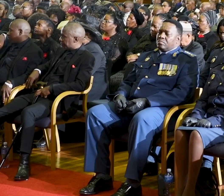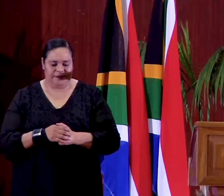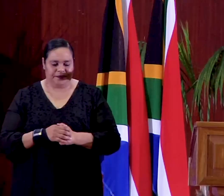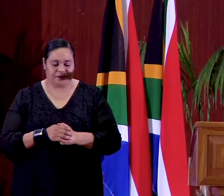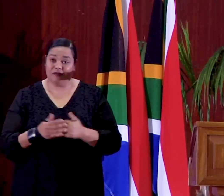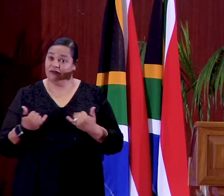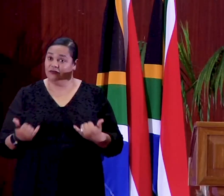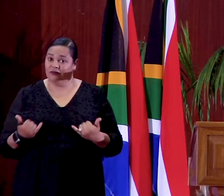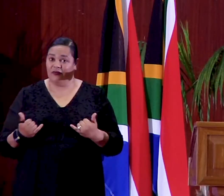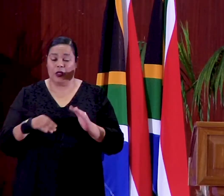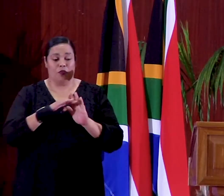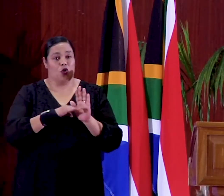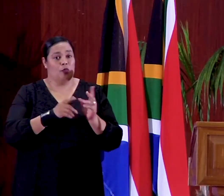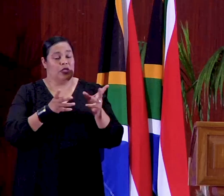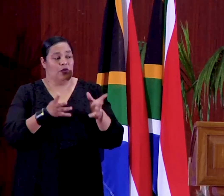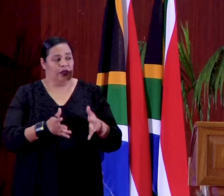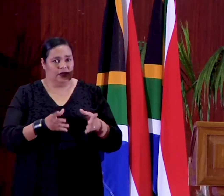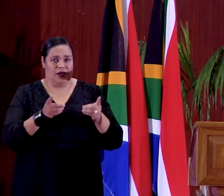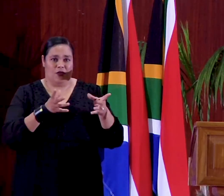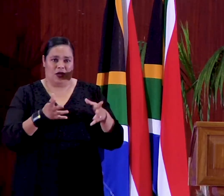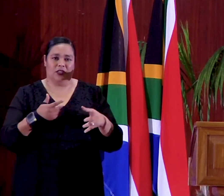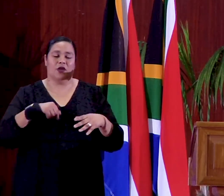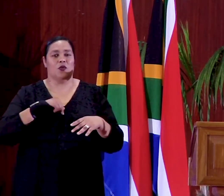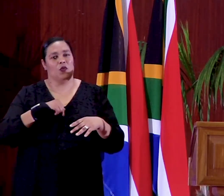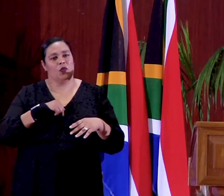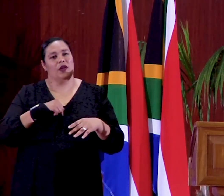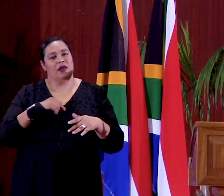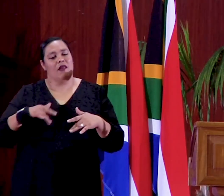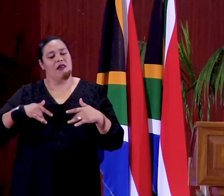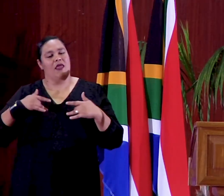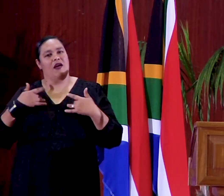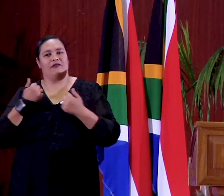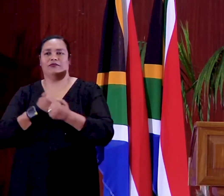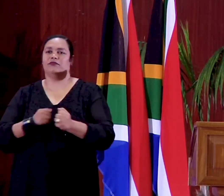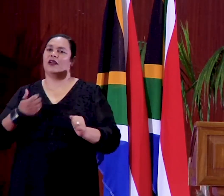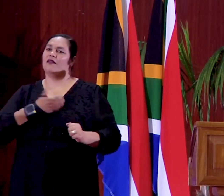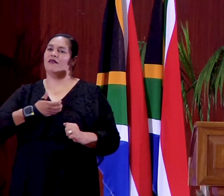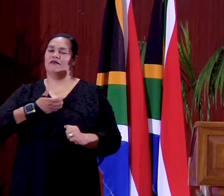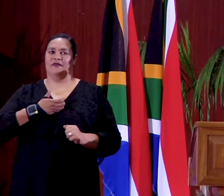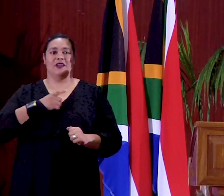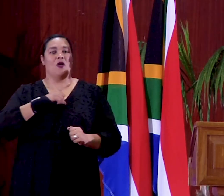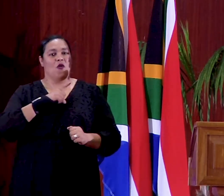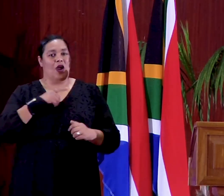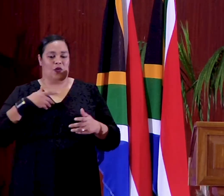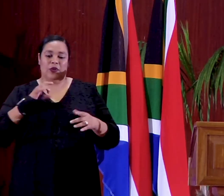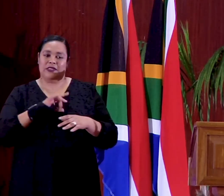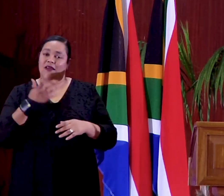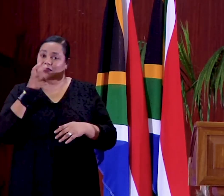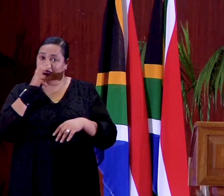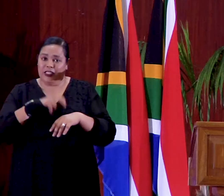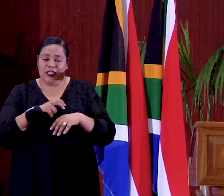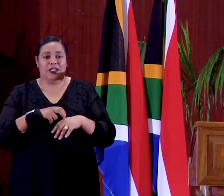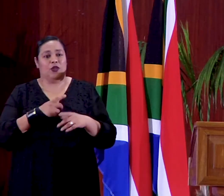Today, program director, we live in a free country. Yet, we still have to